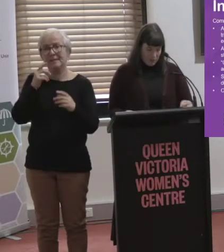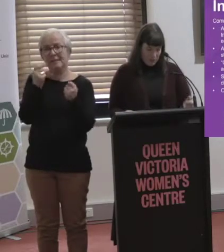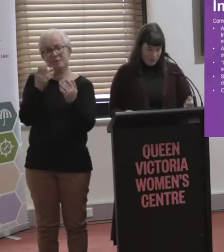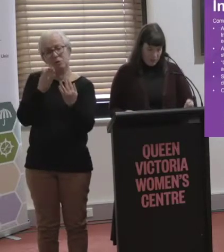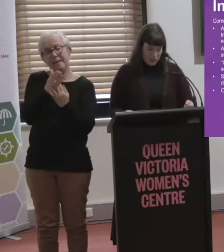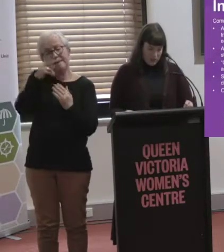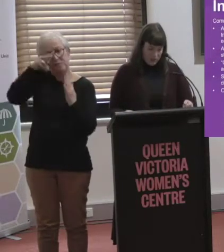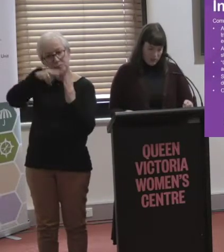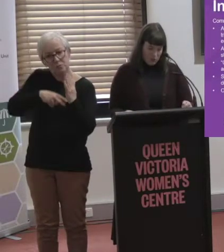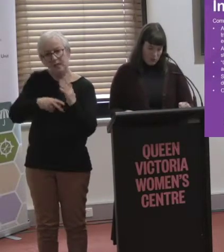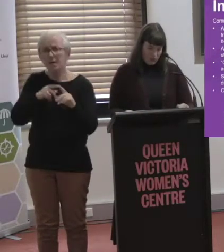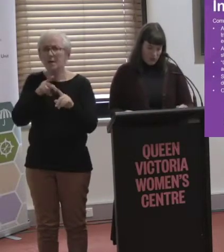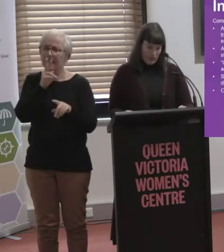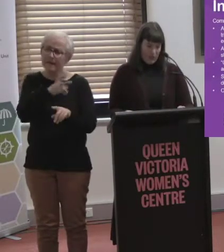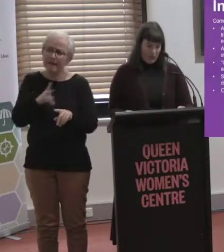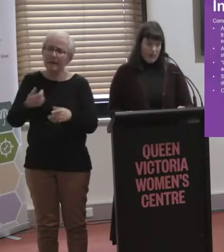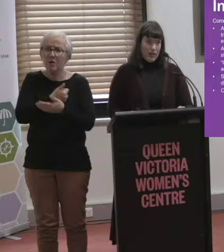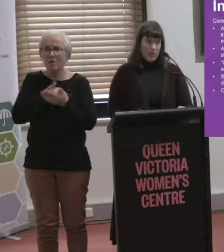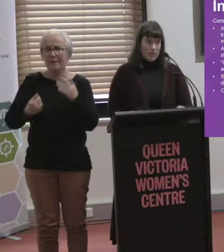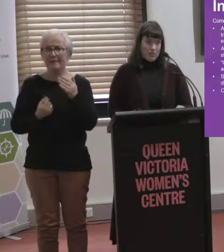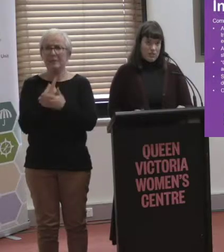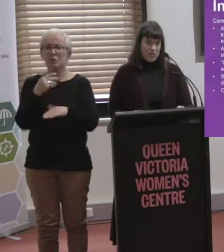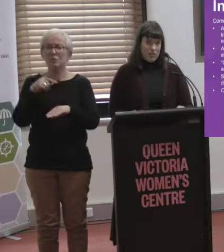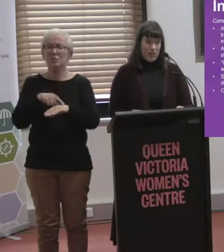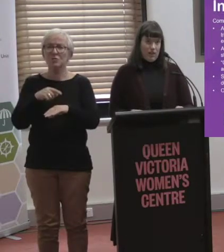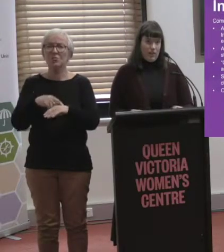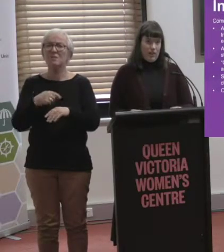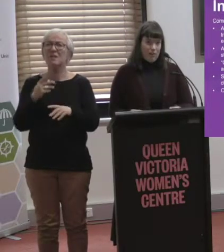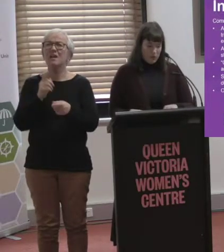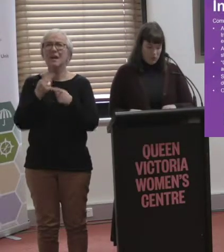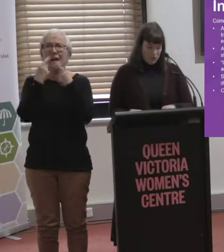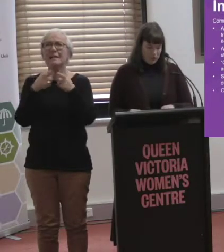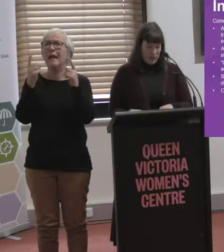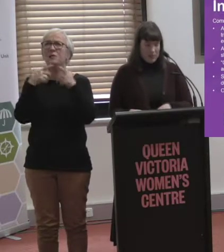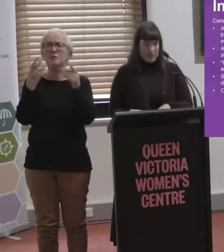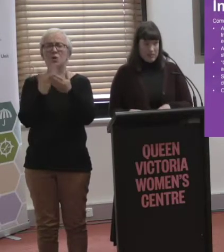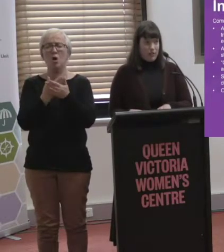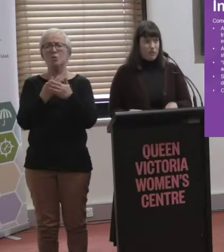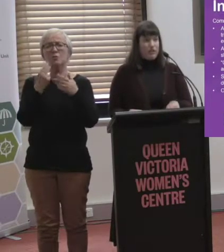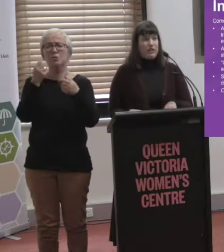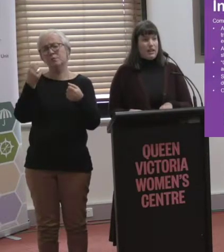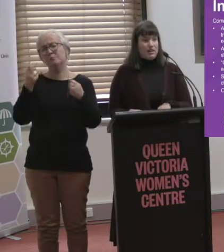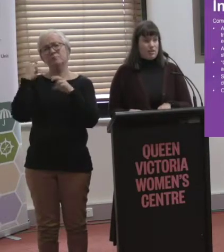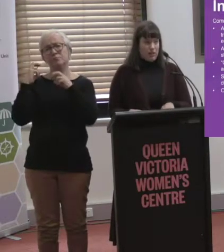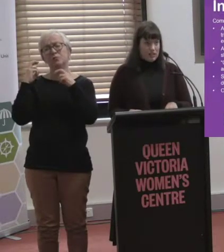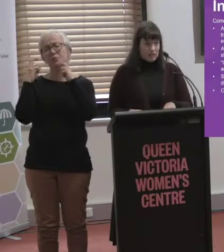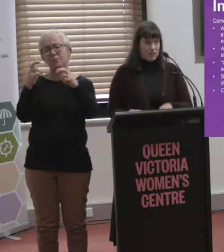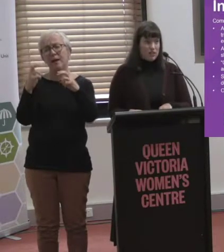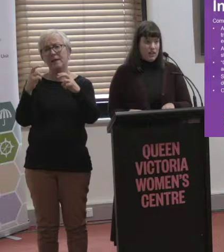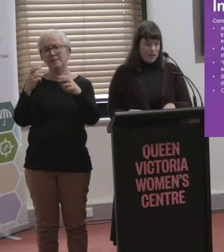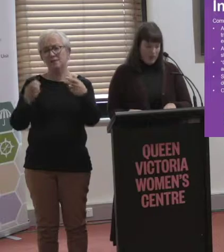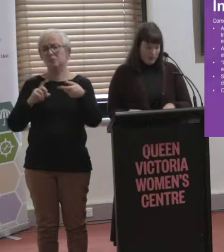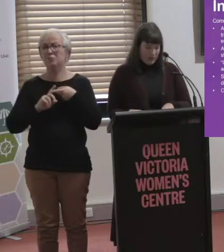The most common issues were that there are announcements on trains, trams, buses, and also at train